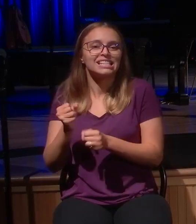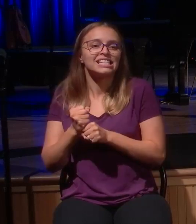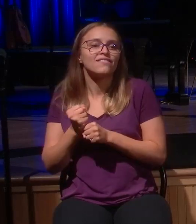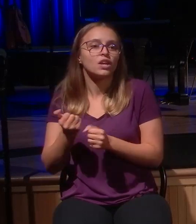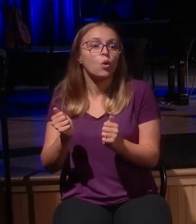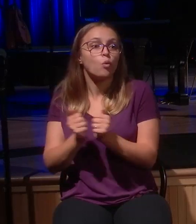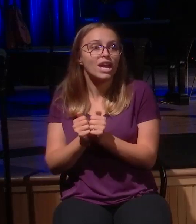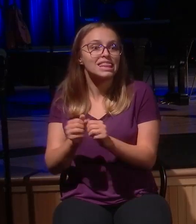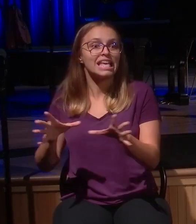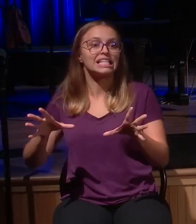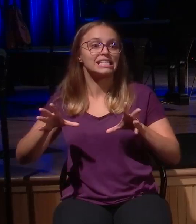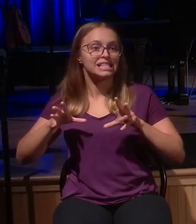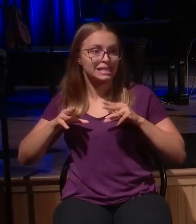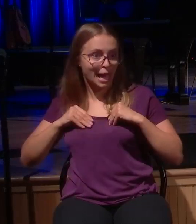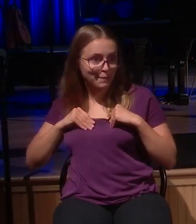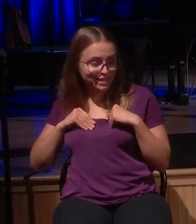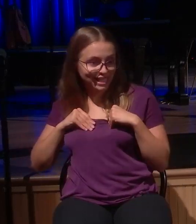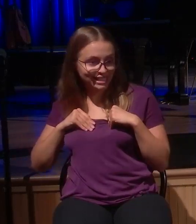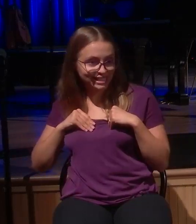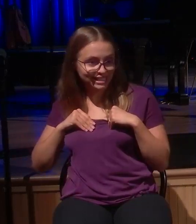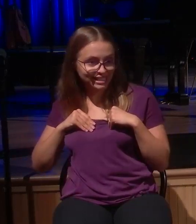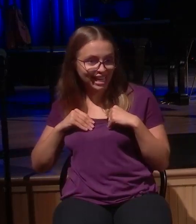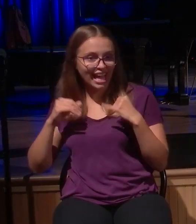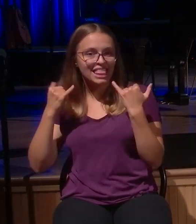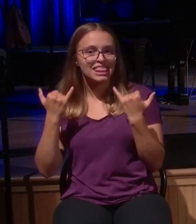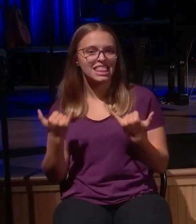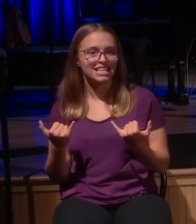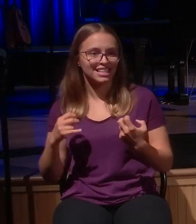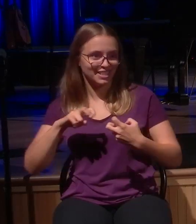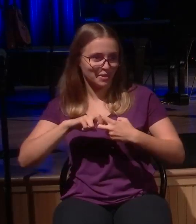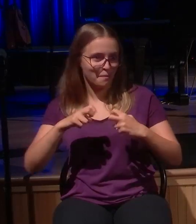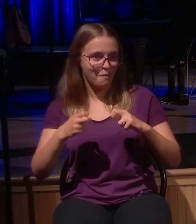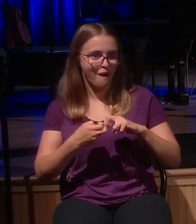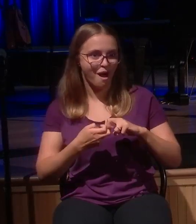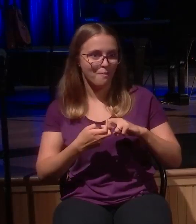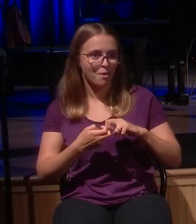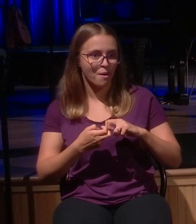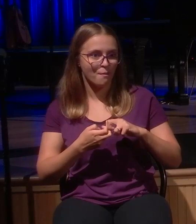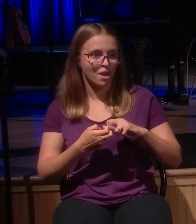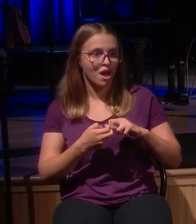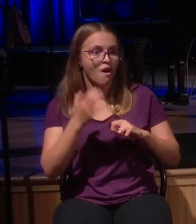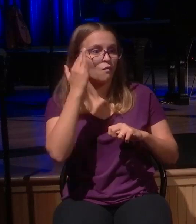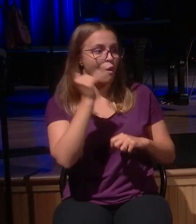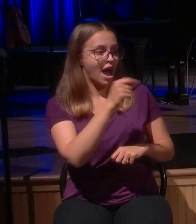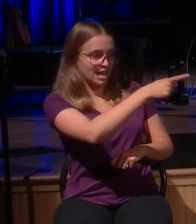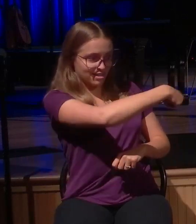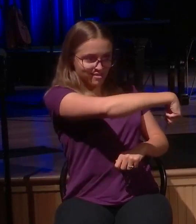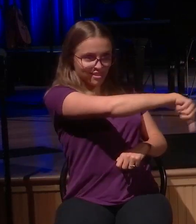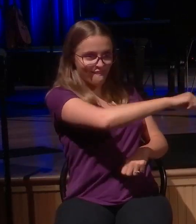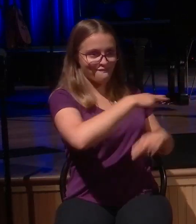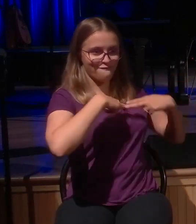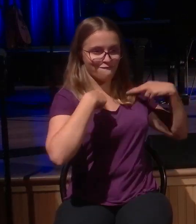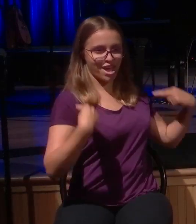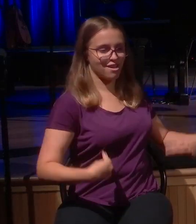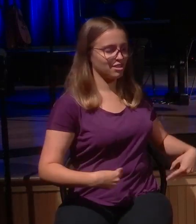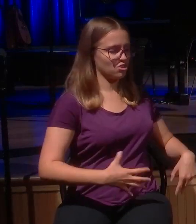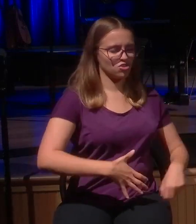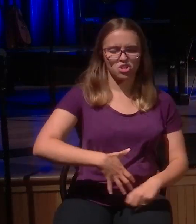that's the issue that riles the Pharisees. They can't help but think that Jesus has crossed some social construct line